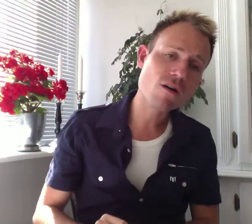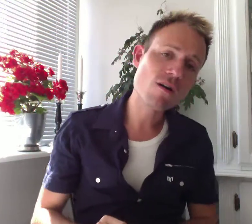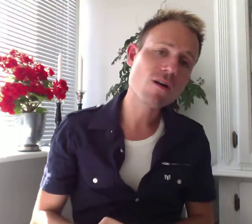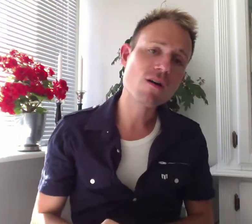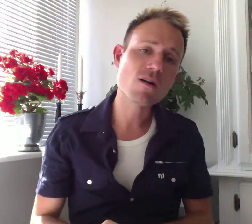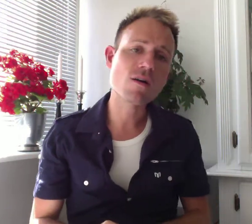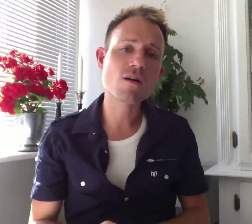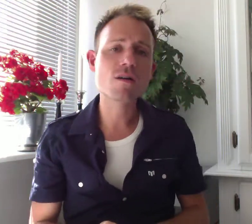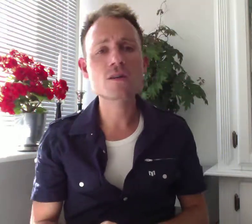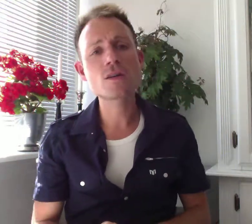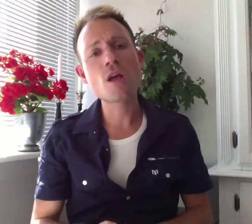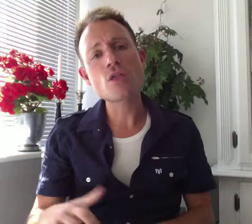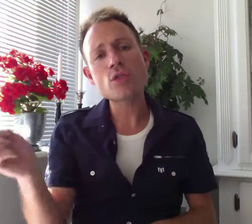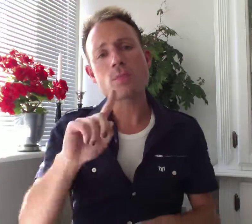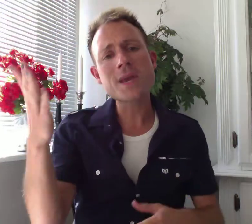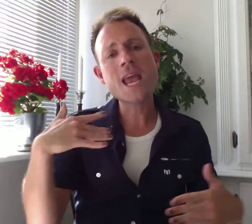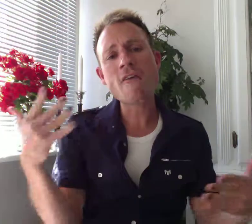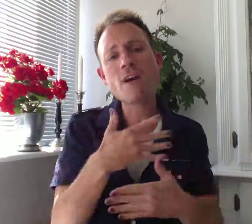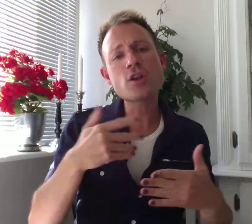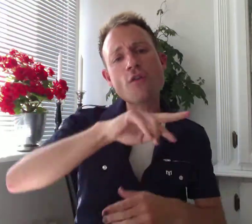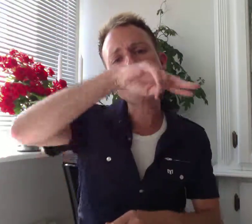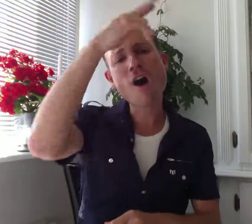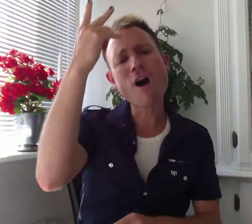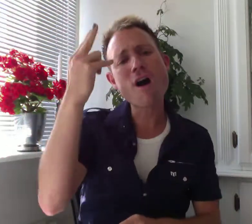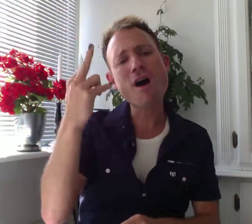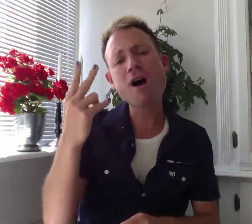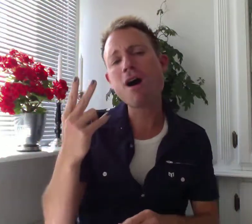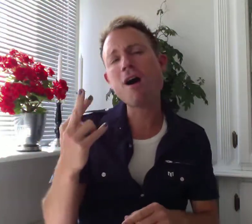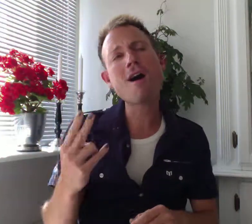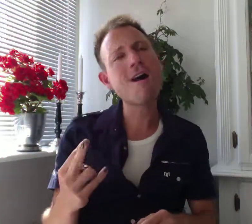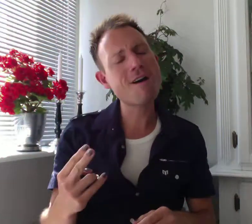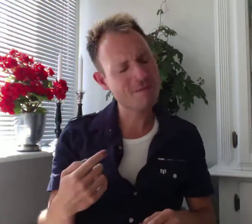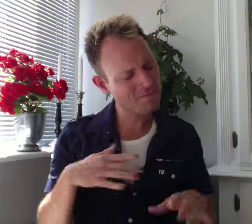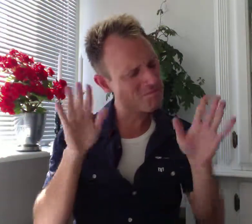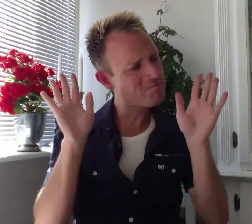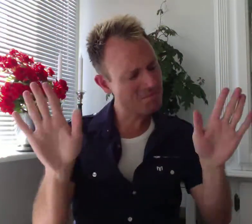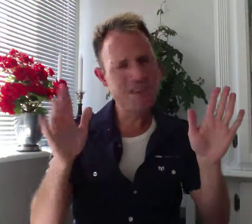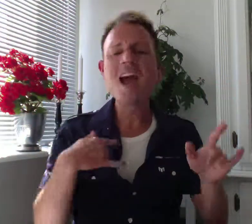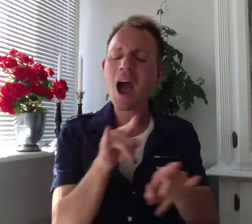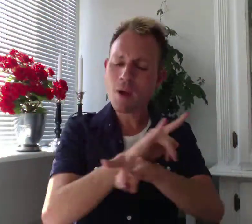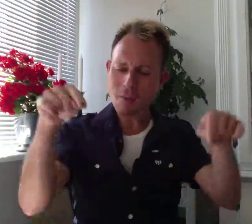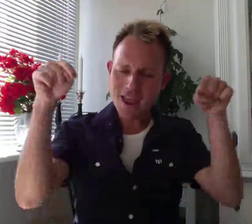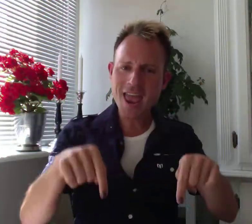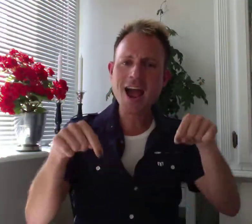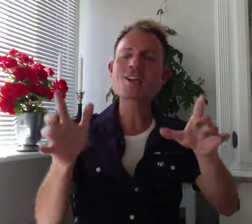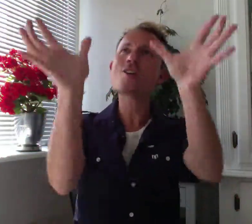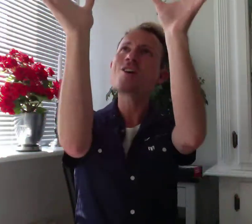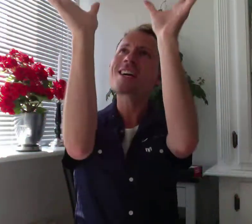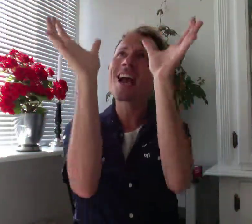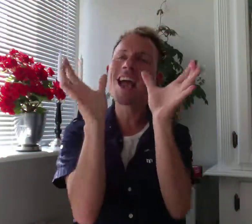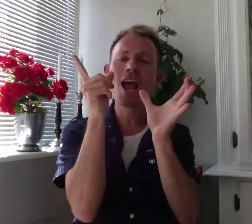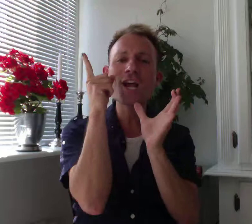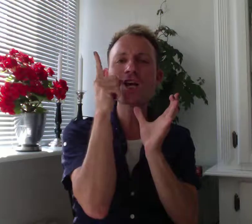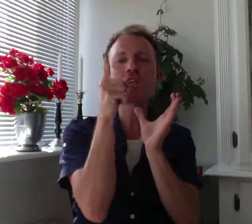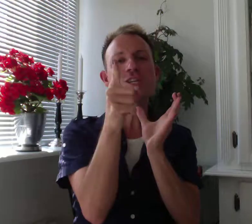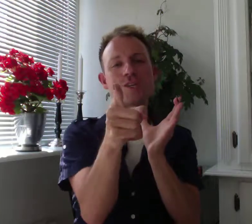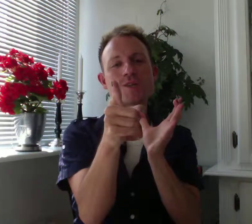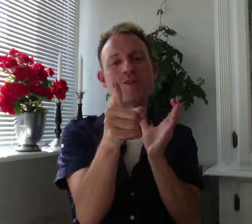Don't be afraid to fall. Don't to I'm not here to catch you. I